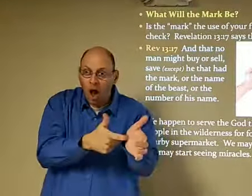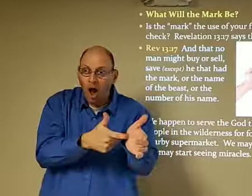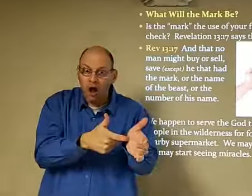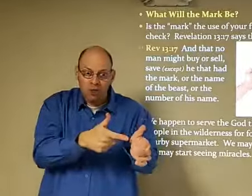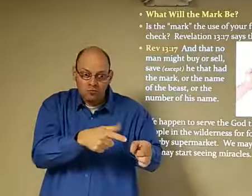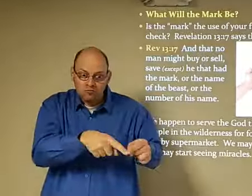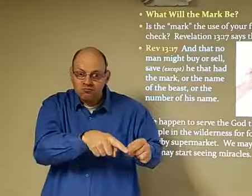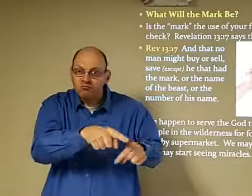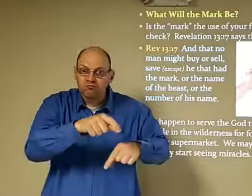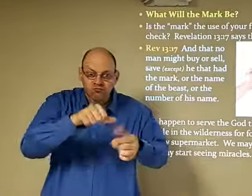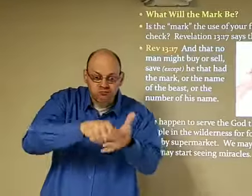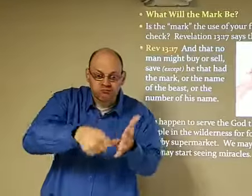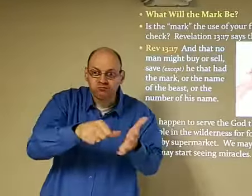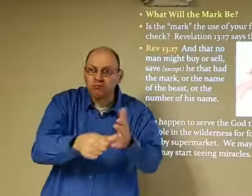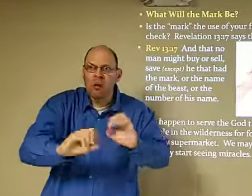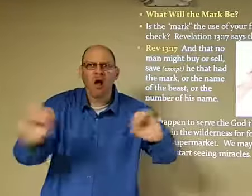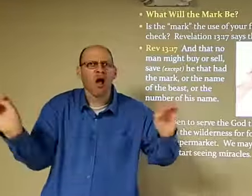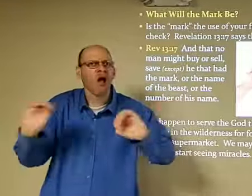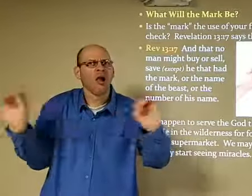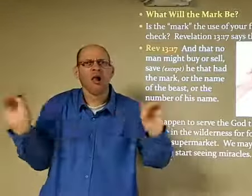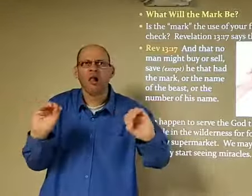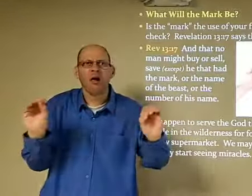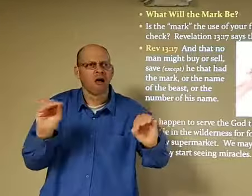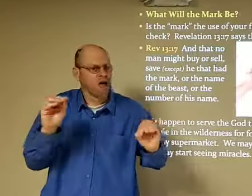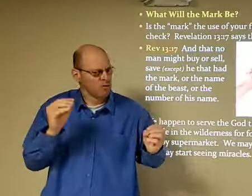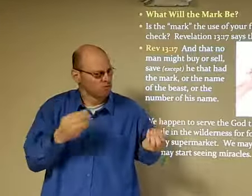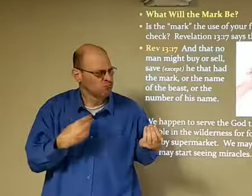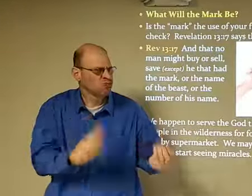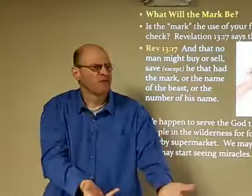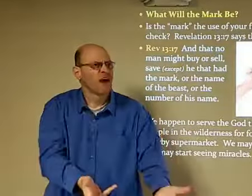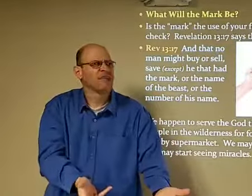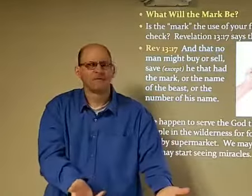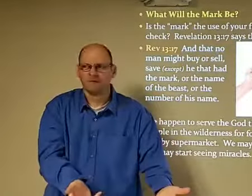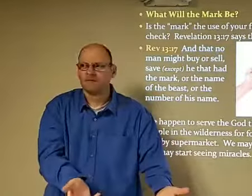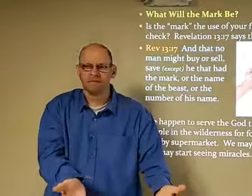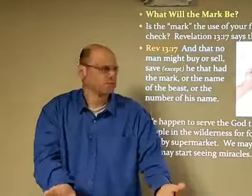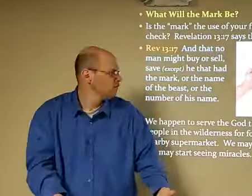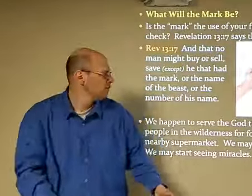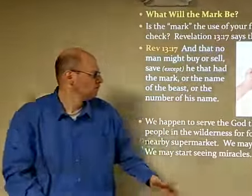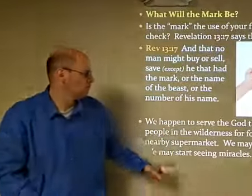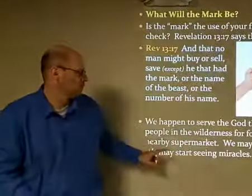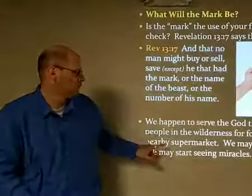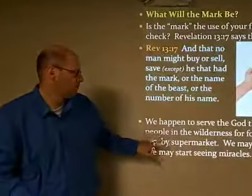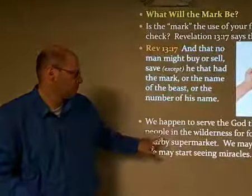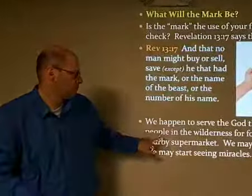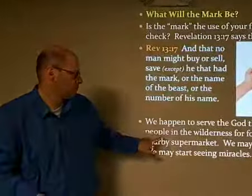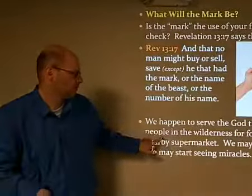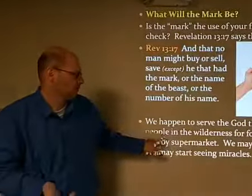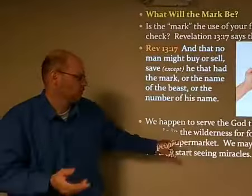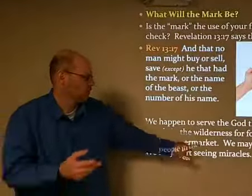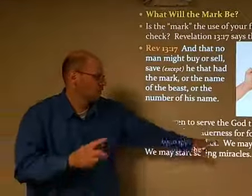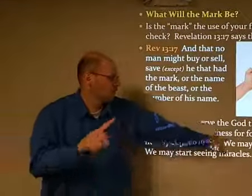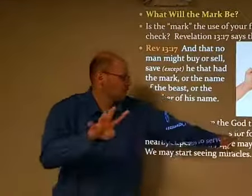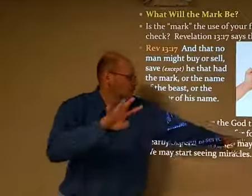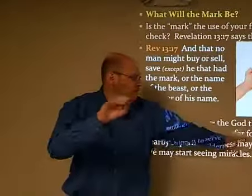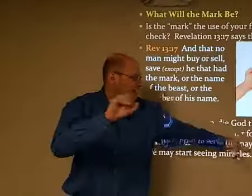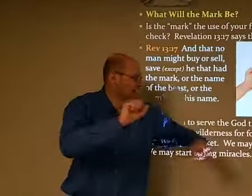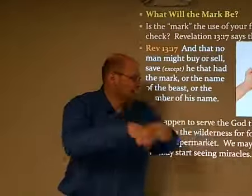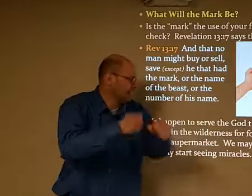people he didn't he didn't demand them to give him a mark God